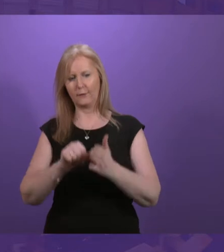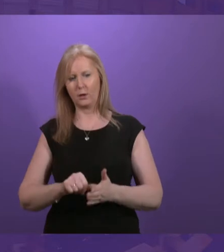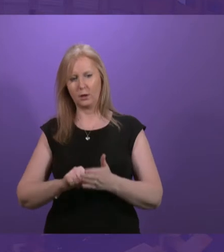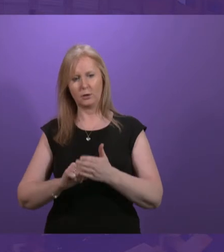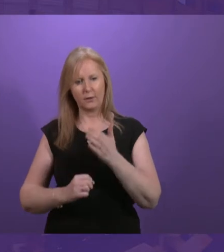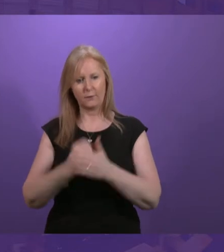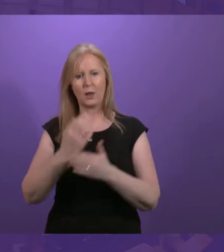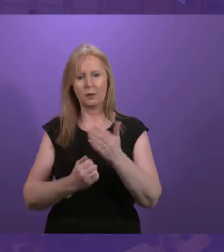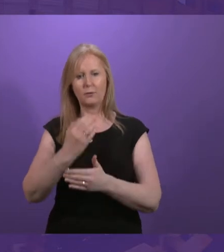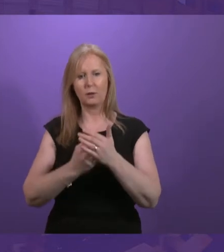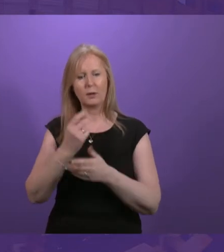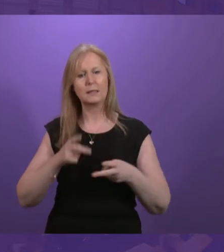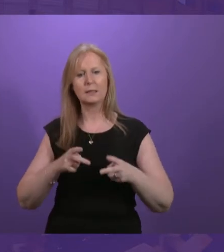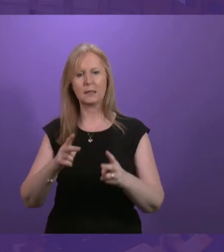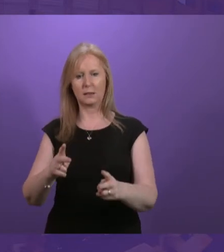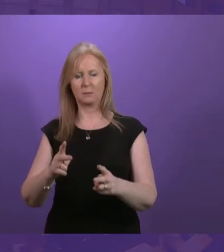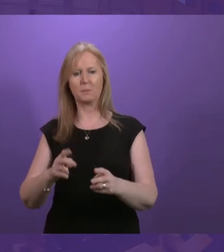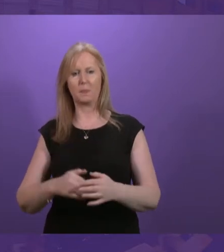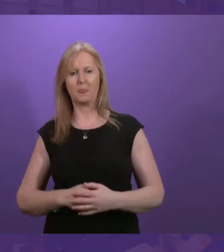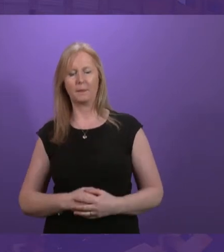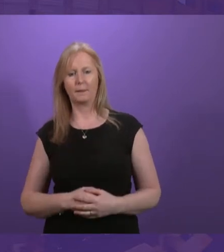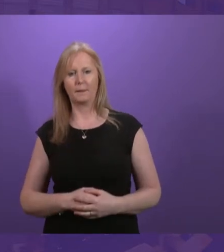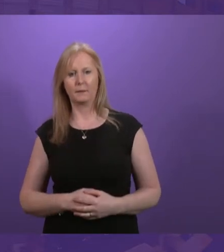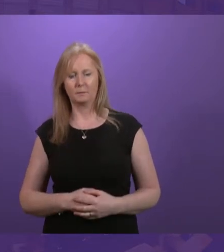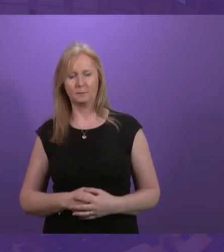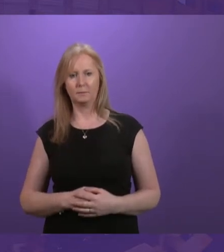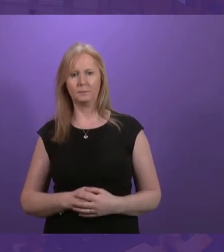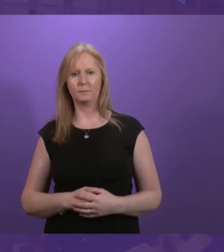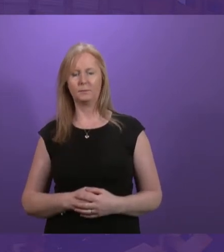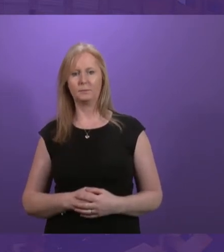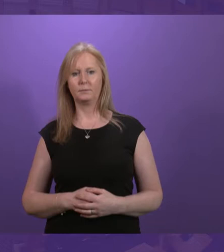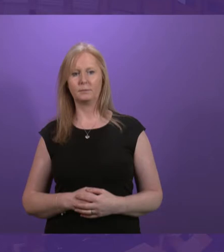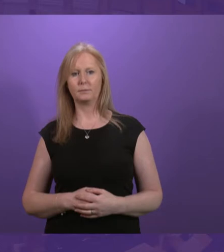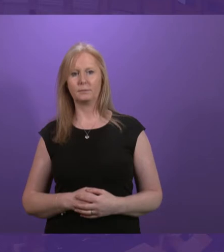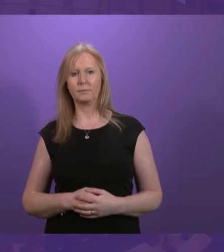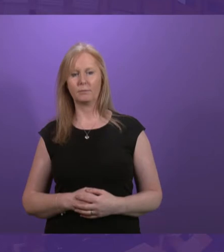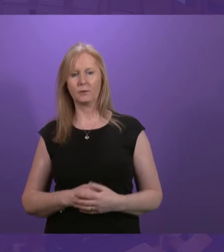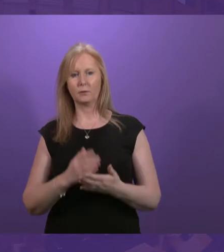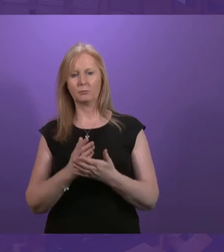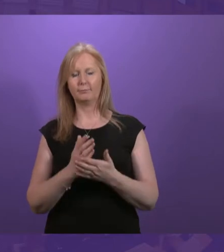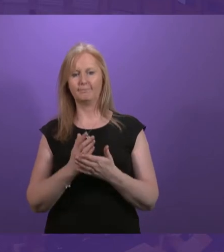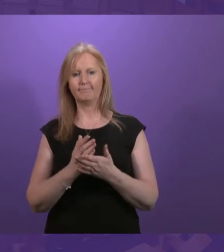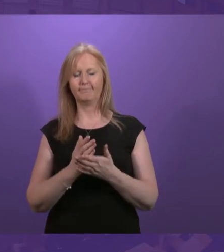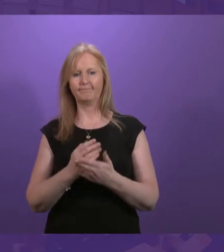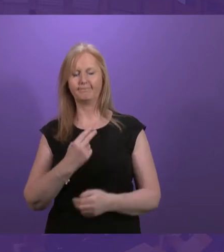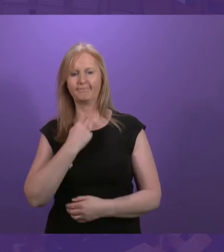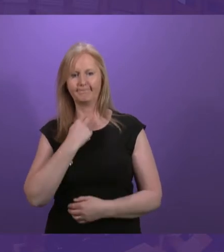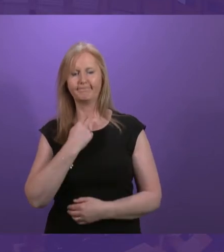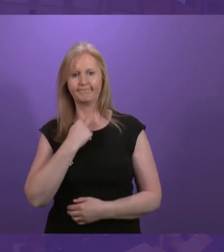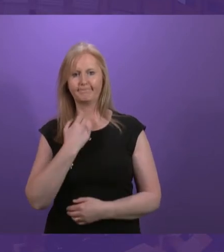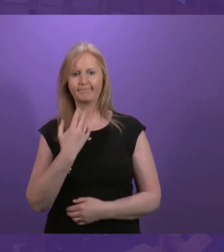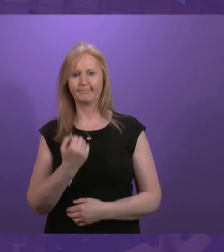developing the system and she could come to it with that process. So it is very, very disappointing